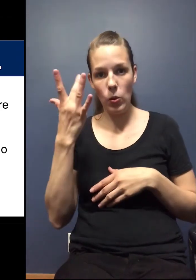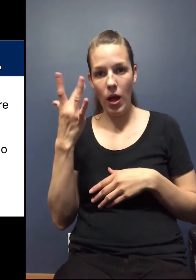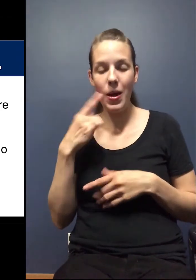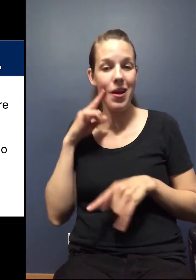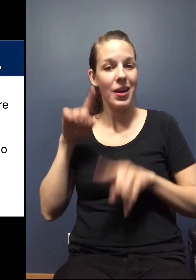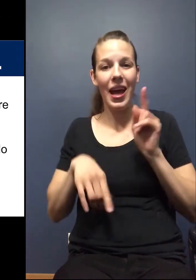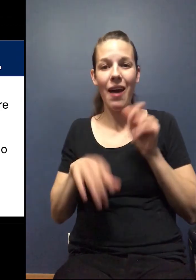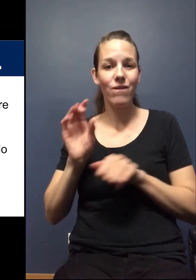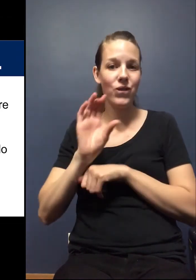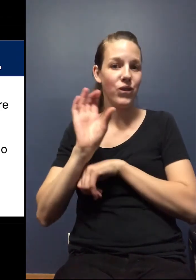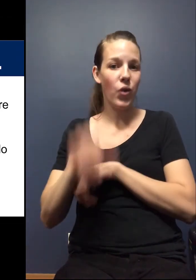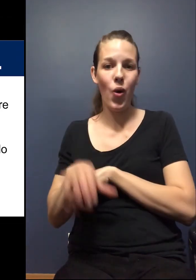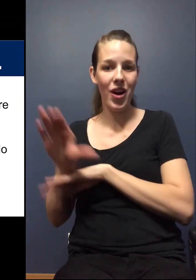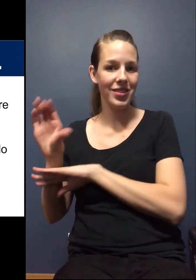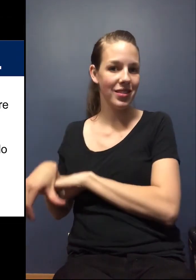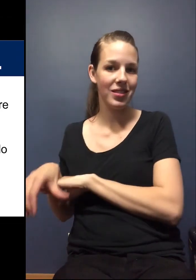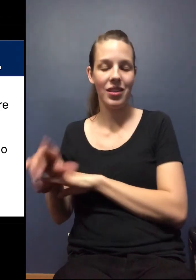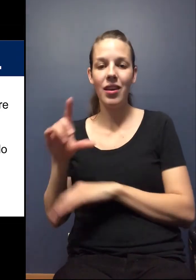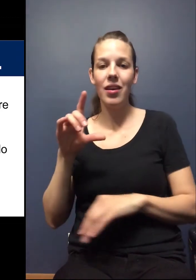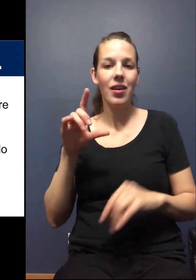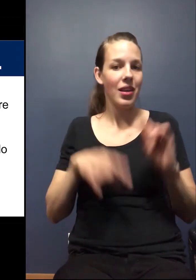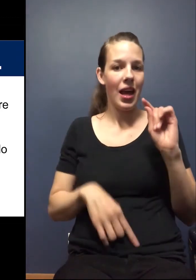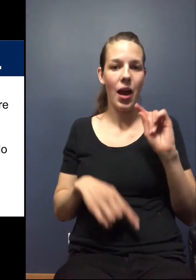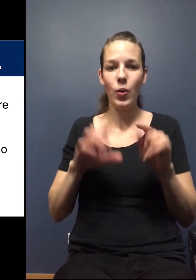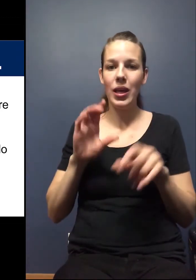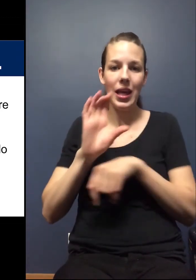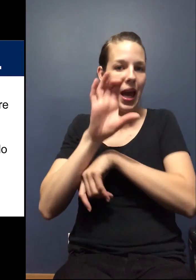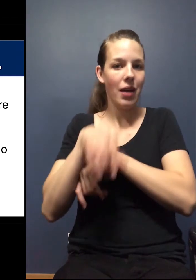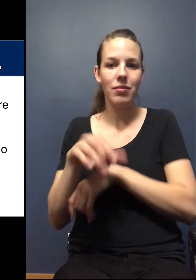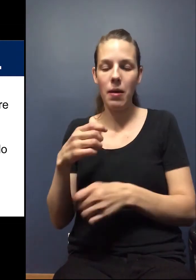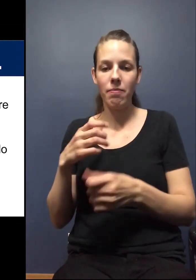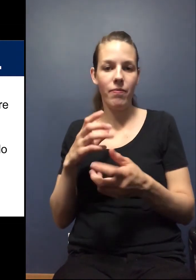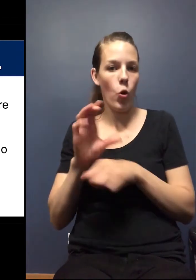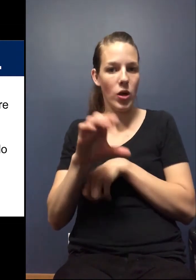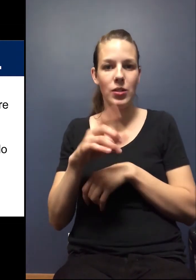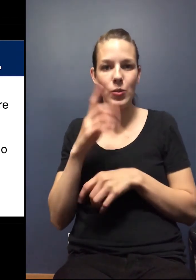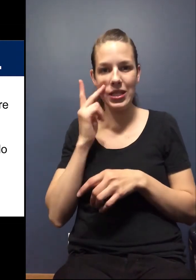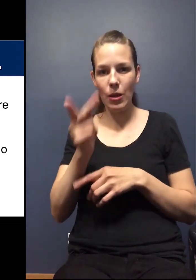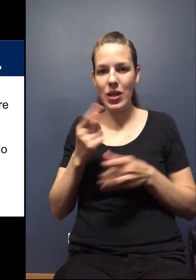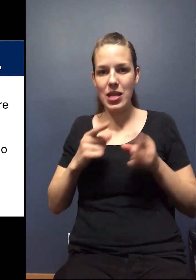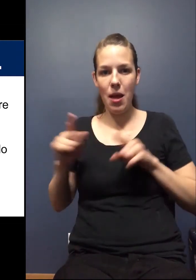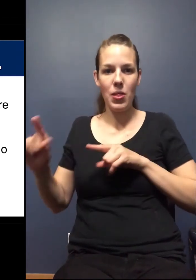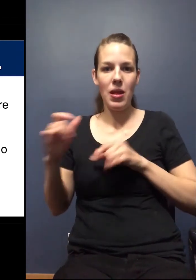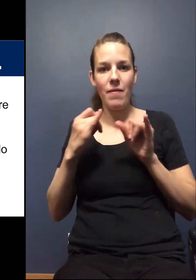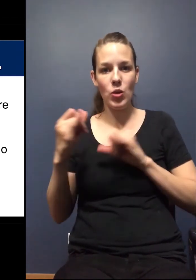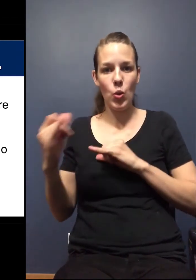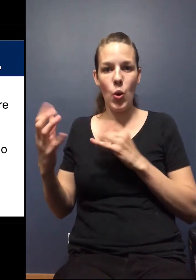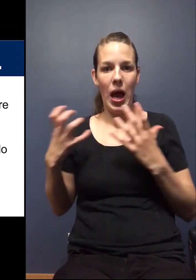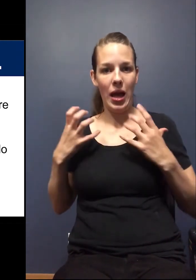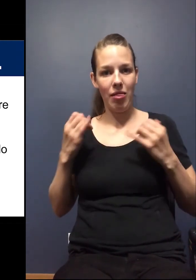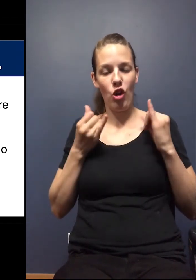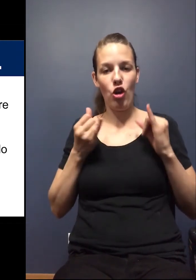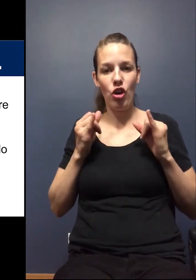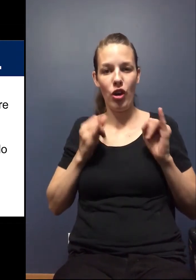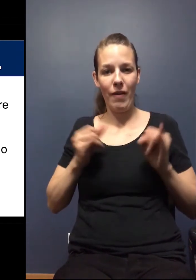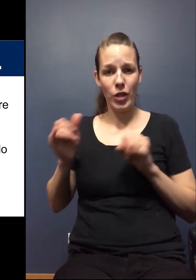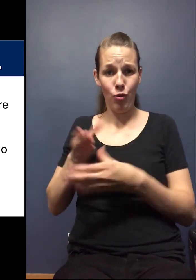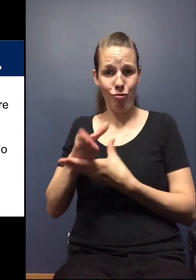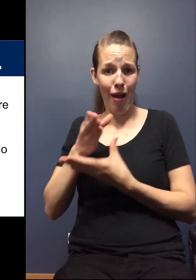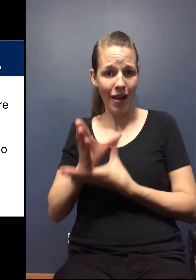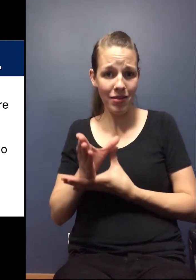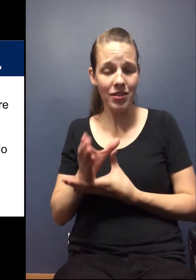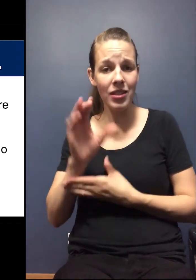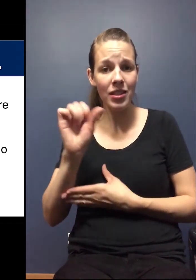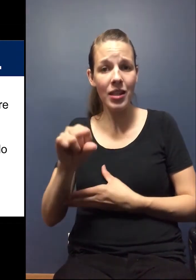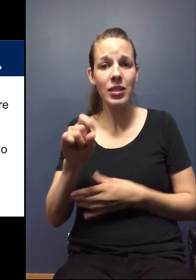we can't force everybody. Is that not a regulatory thing? We can't make you, we all have, we're seeing what's happening with individuals wanting their individual rights on things,